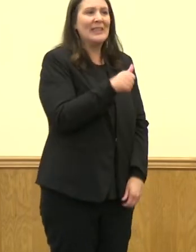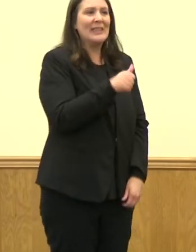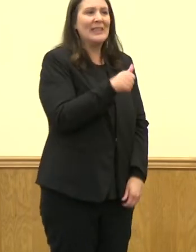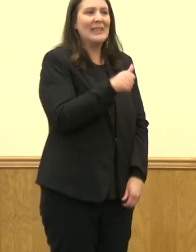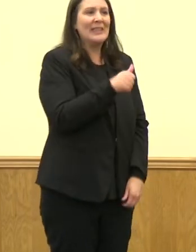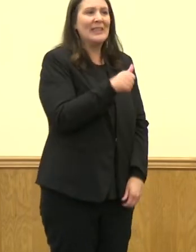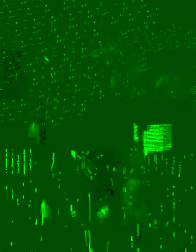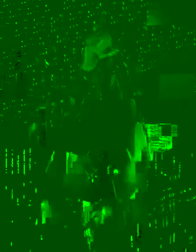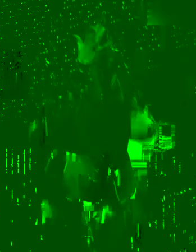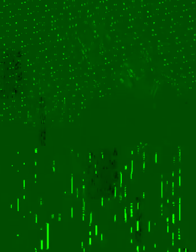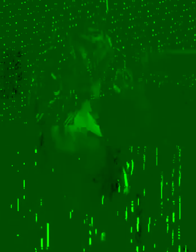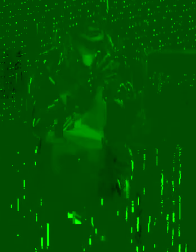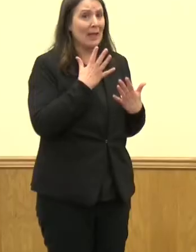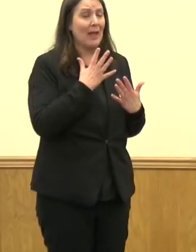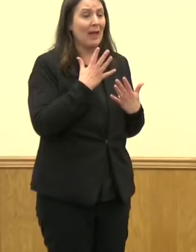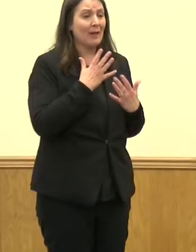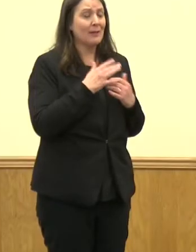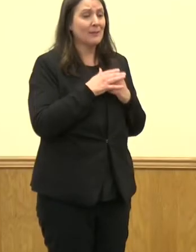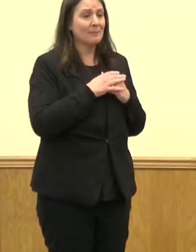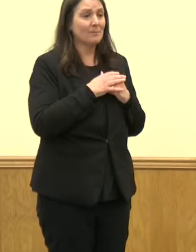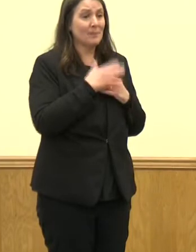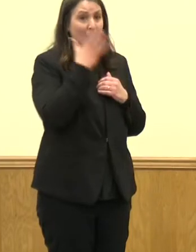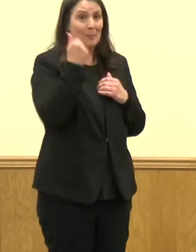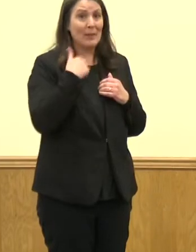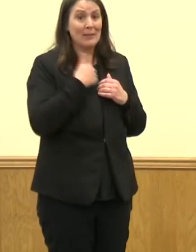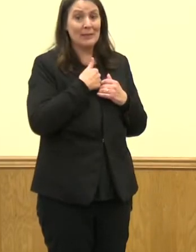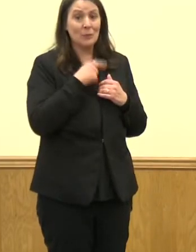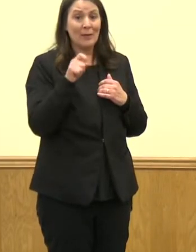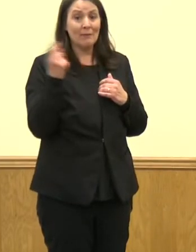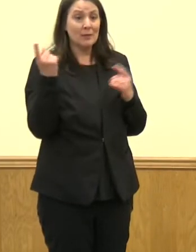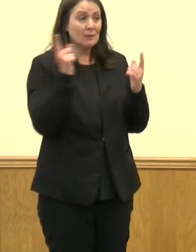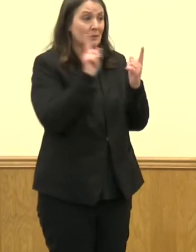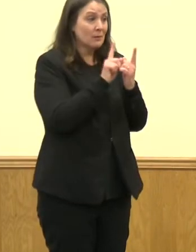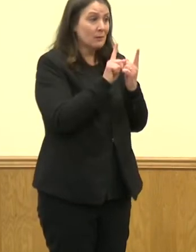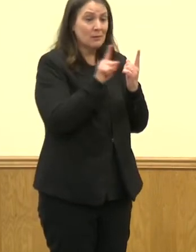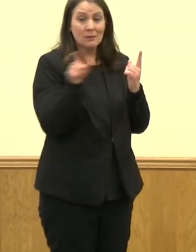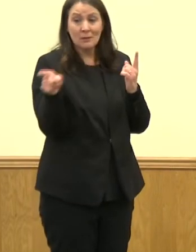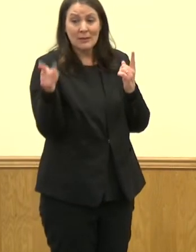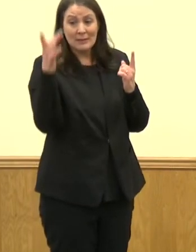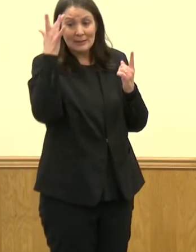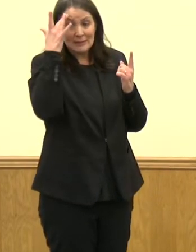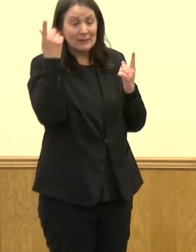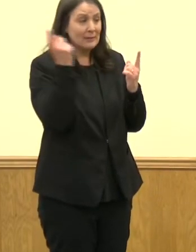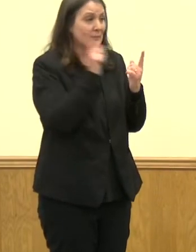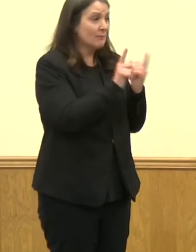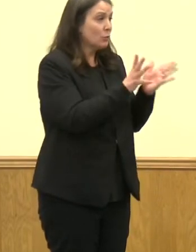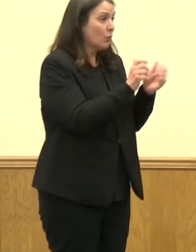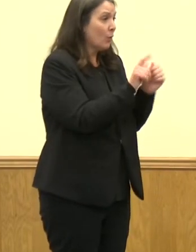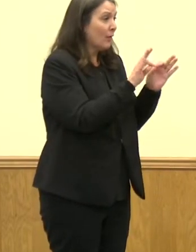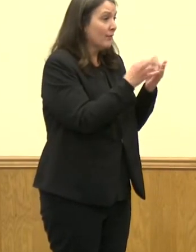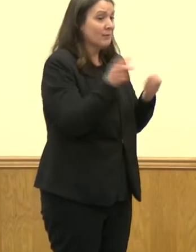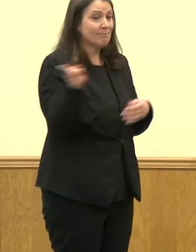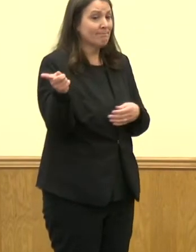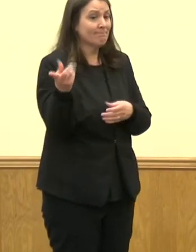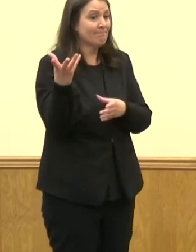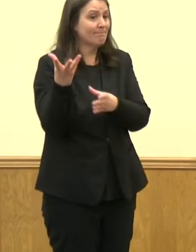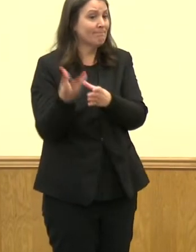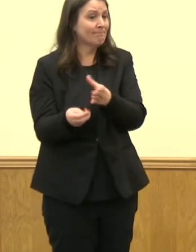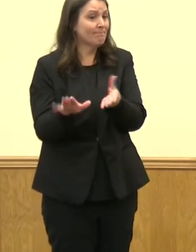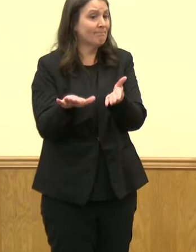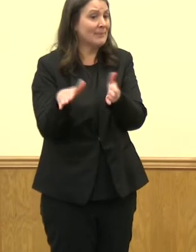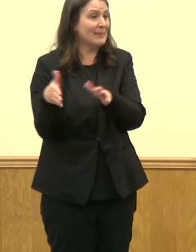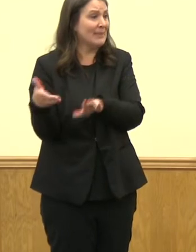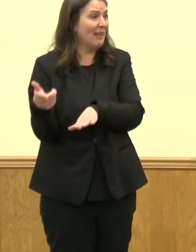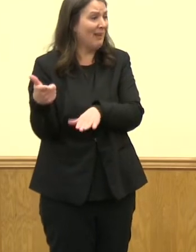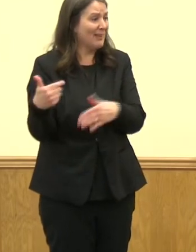those conversations with families who have a loved one pass away at a relatively